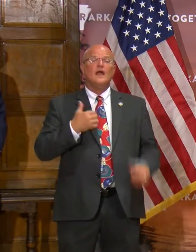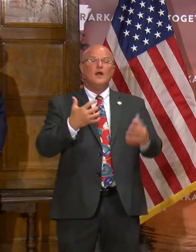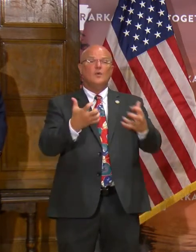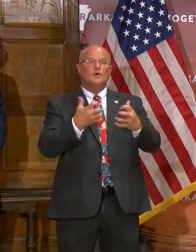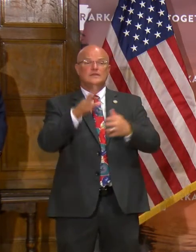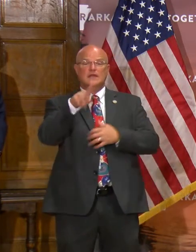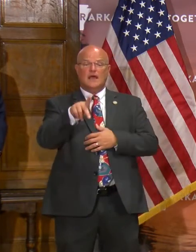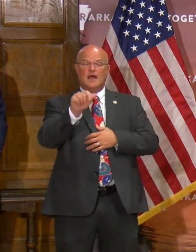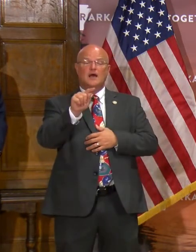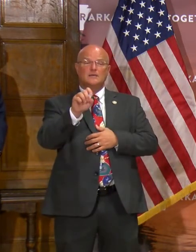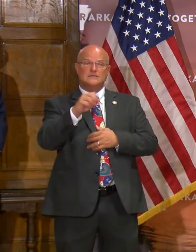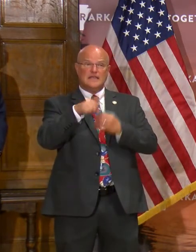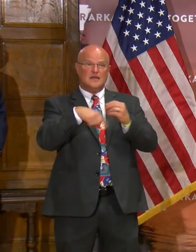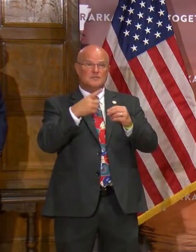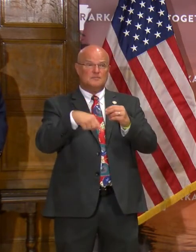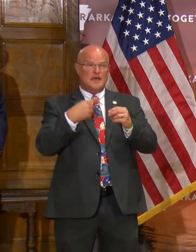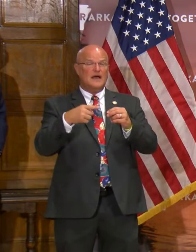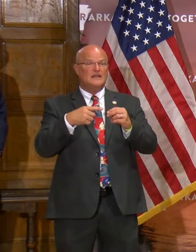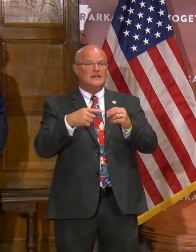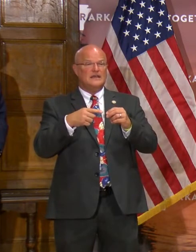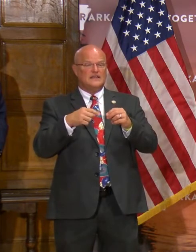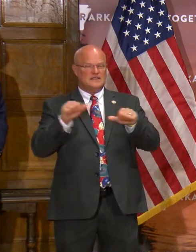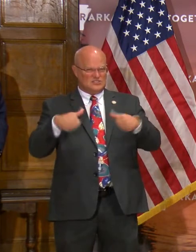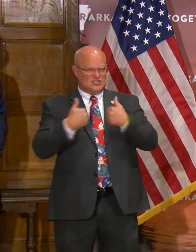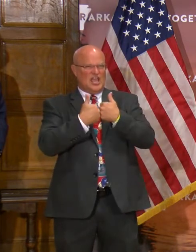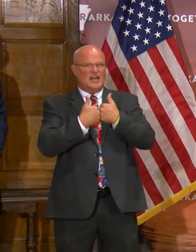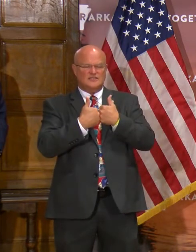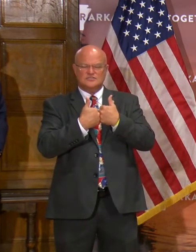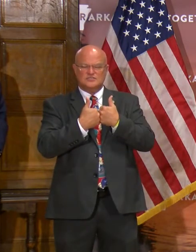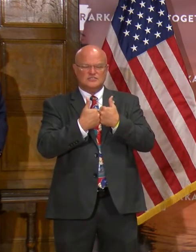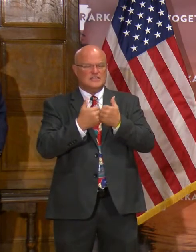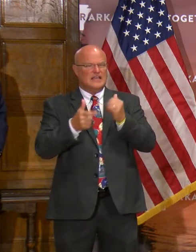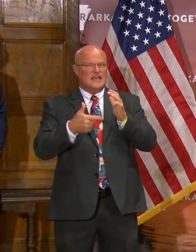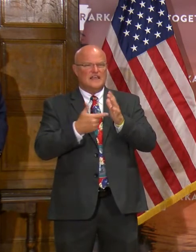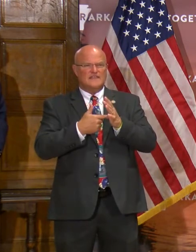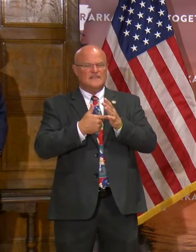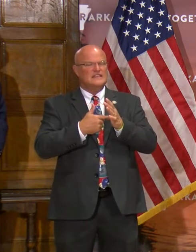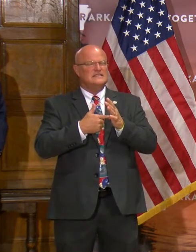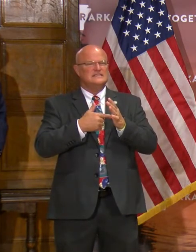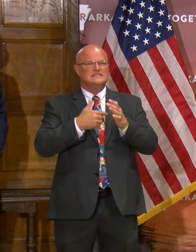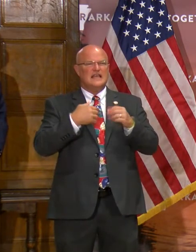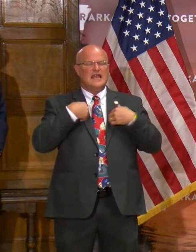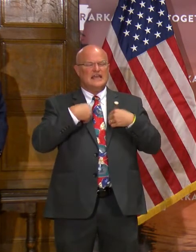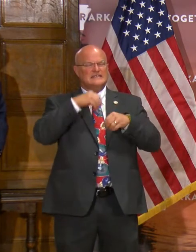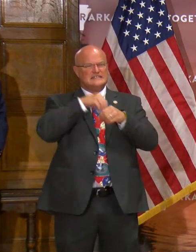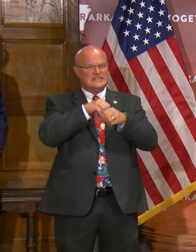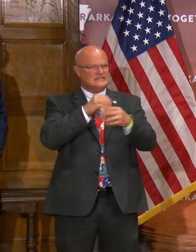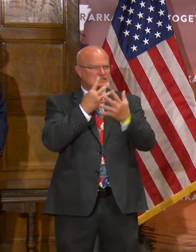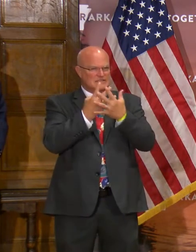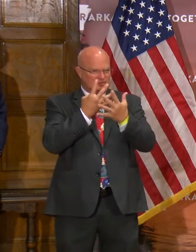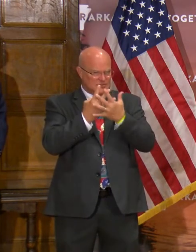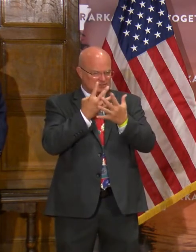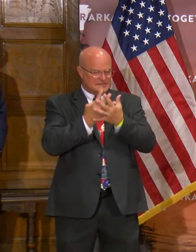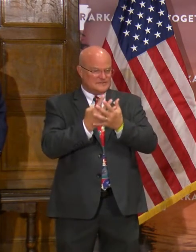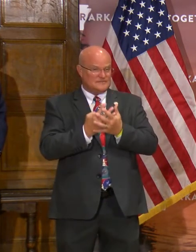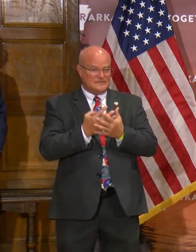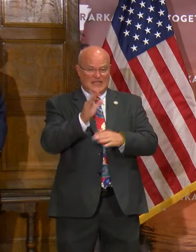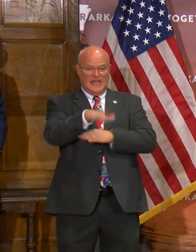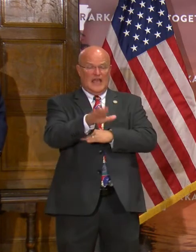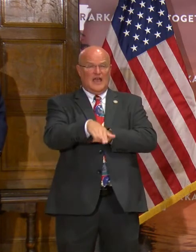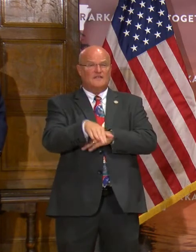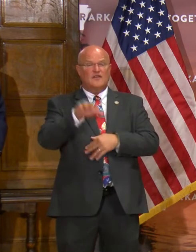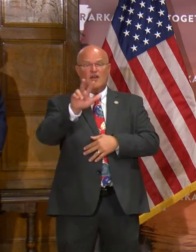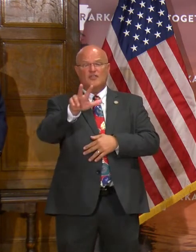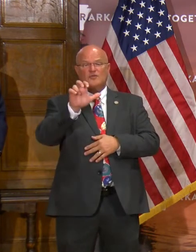update everyone on the continued challenges this virus poses within the Department of Corrections. As of this afternoon, we have